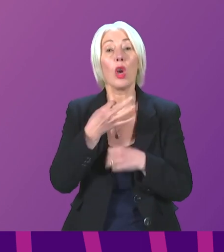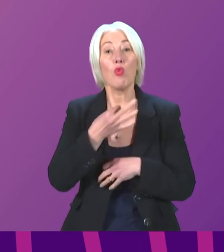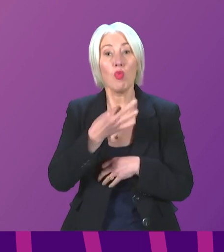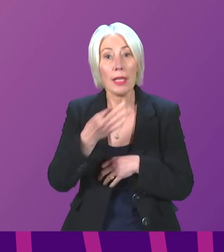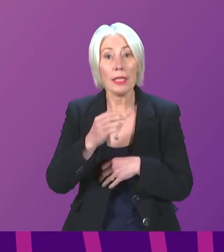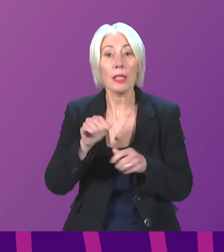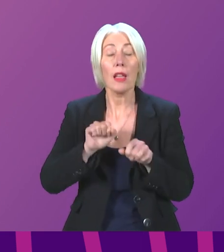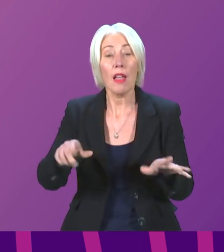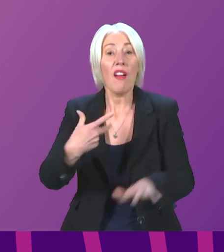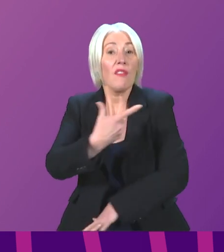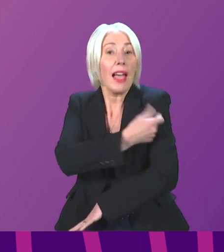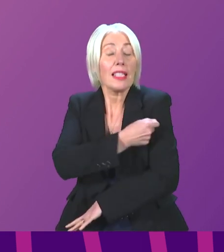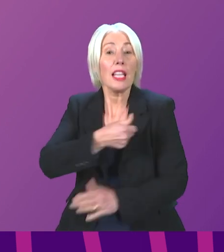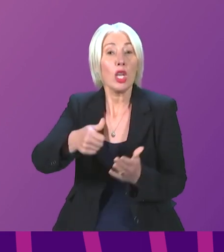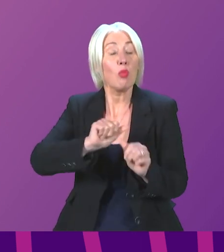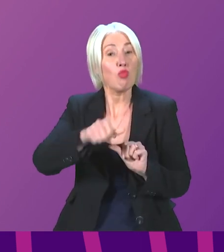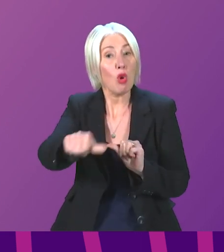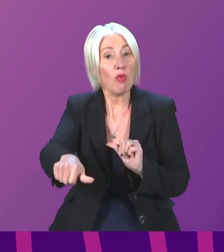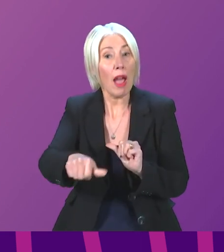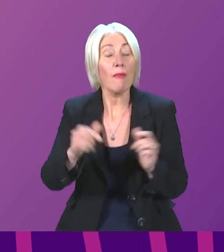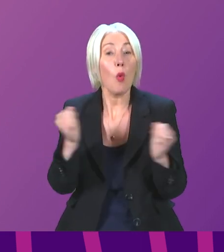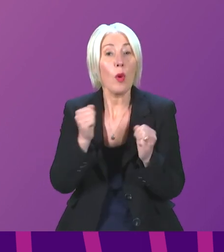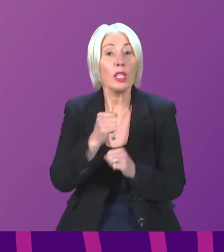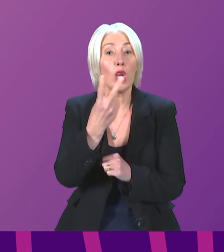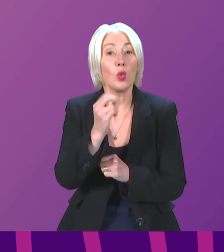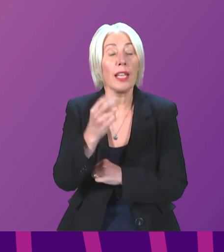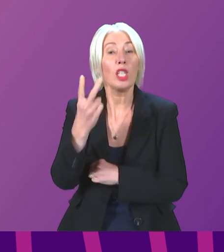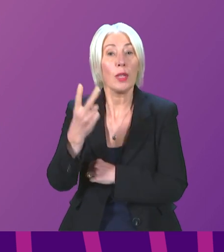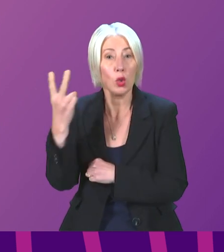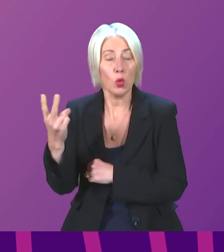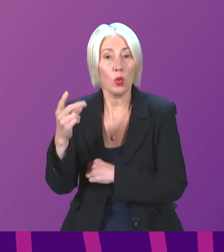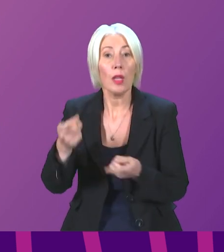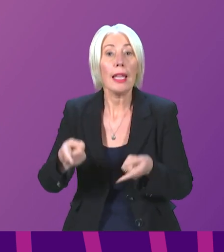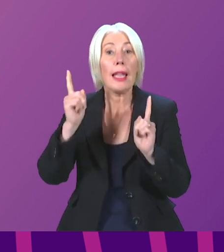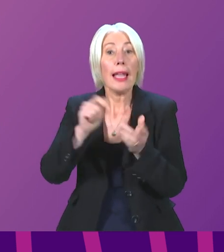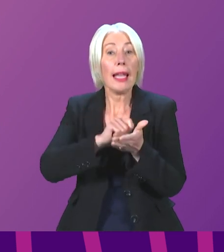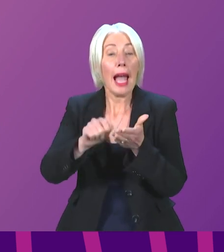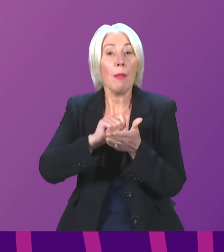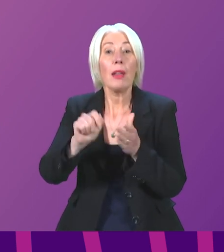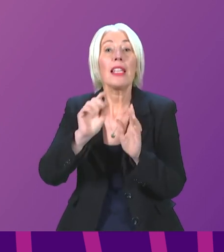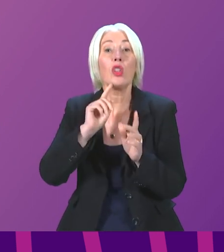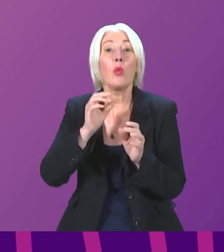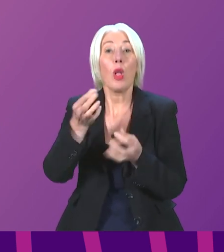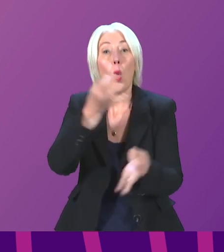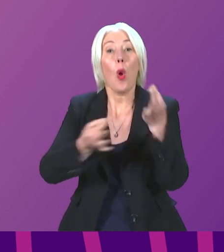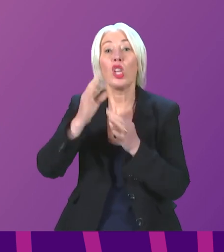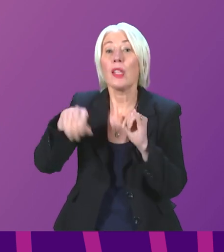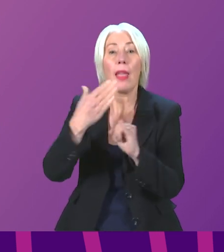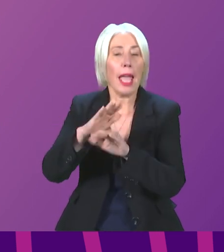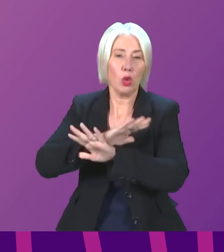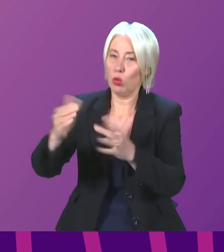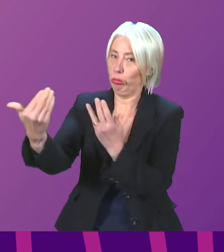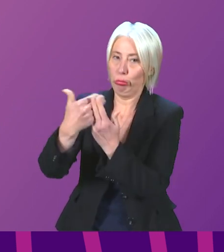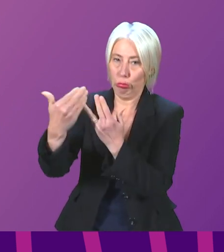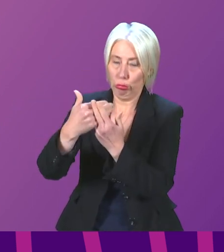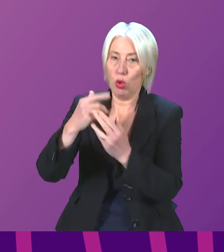2022. The Cabinet Secretary will take questions at the end of his statement and so there should be no interventions or interruptions. I